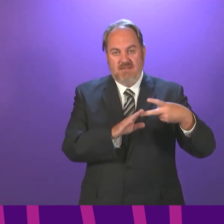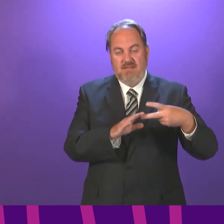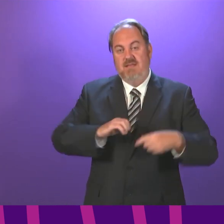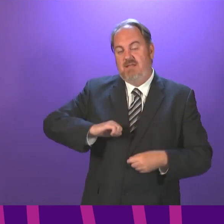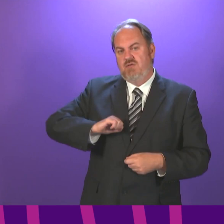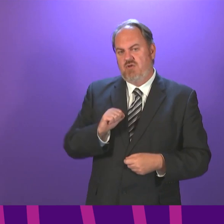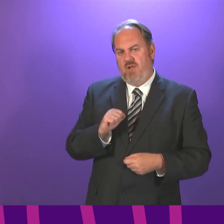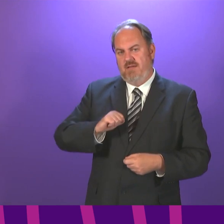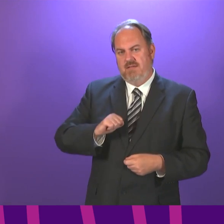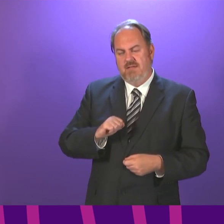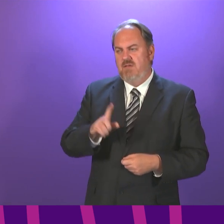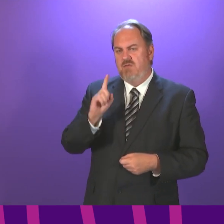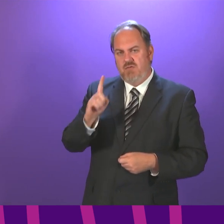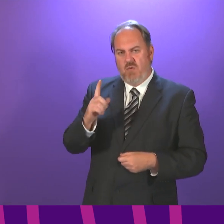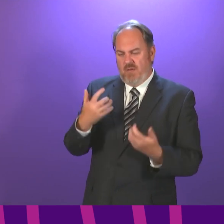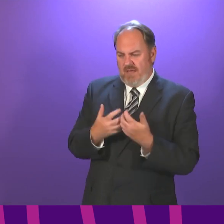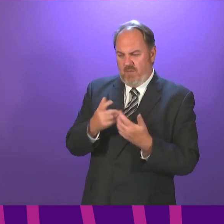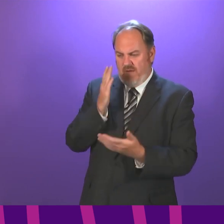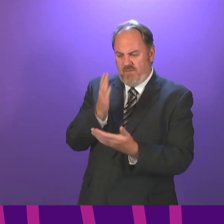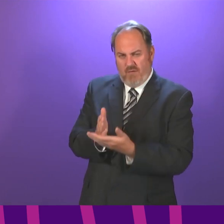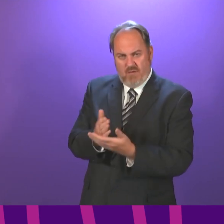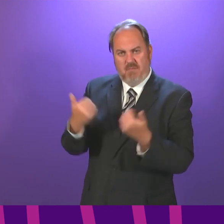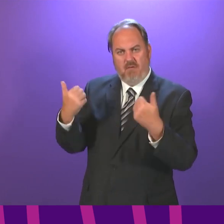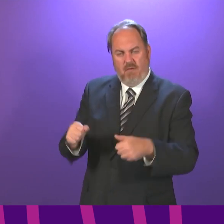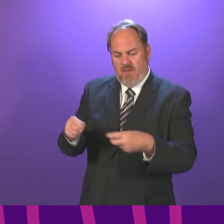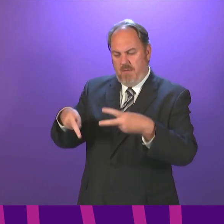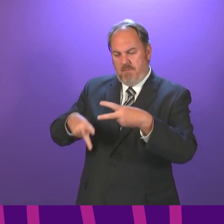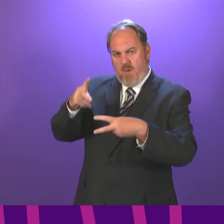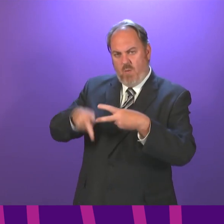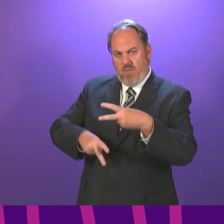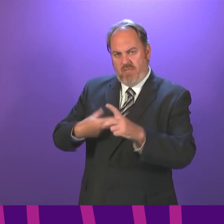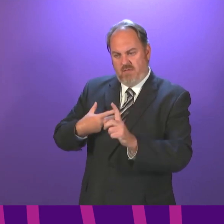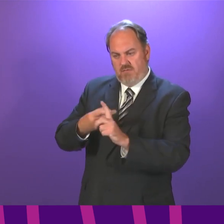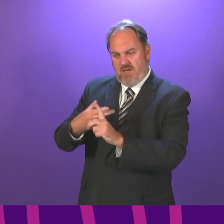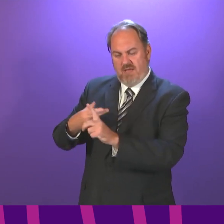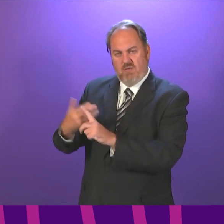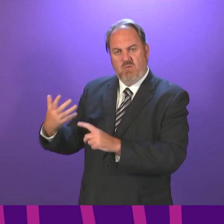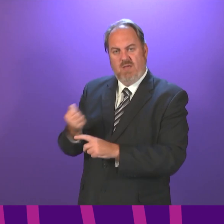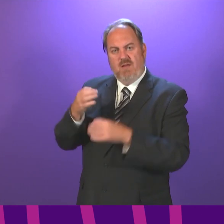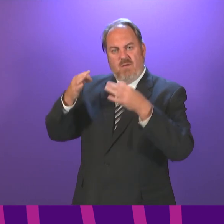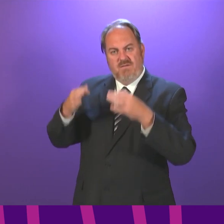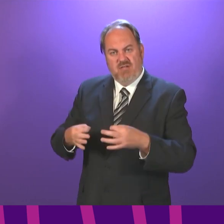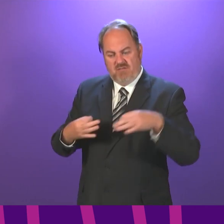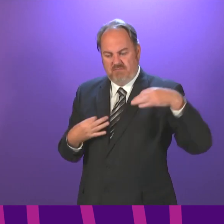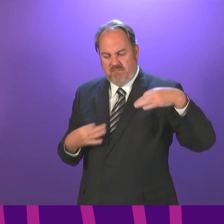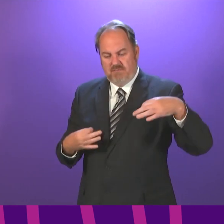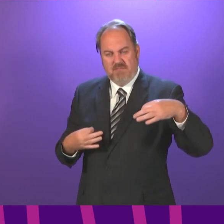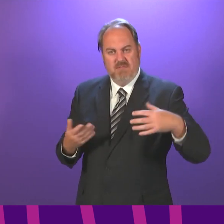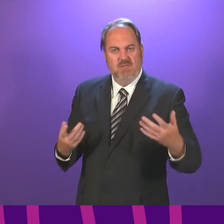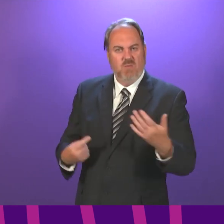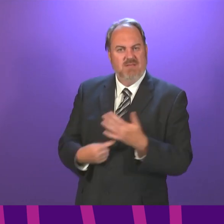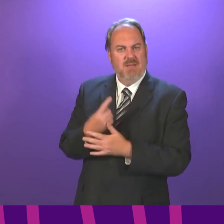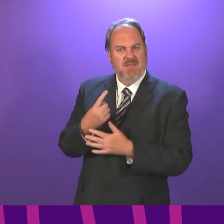get confirmation of the details of the first vaccine, telling them to issue the relevant official documentation to confirm our constituent has indeed been